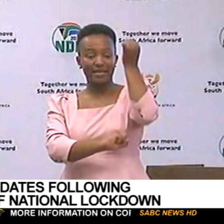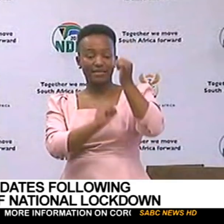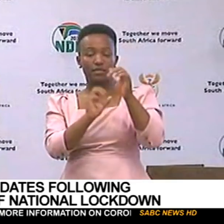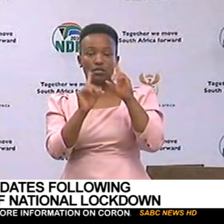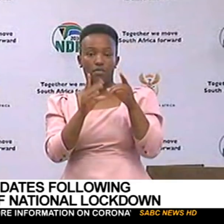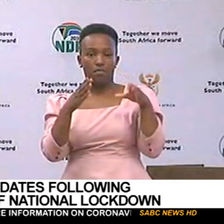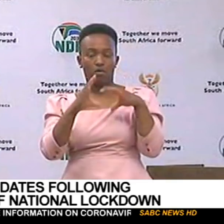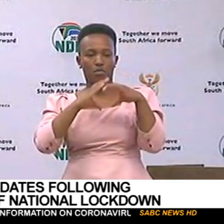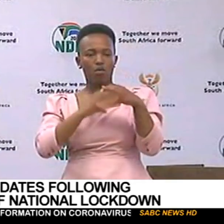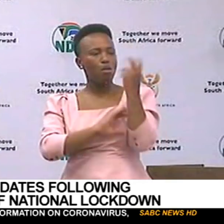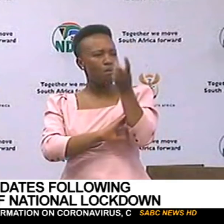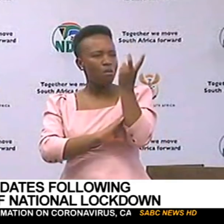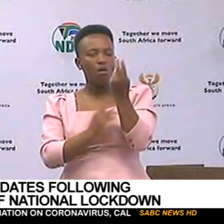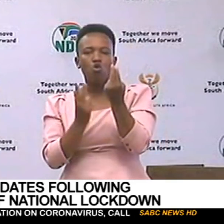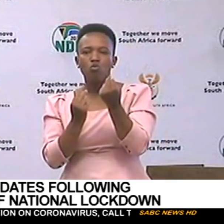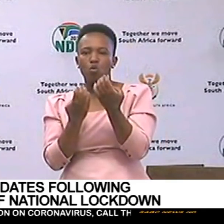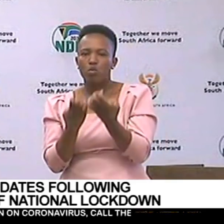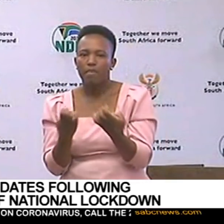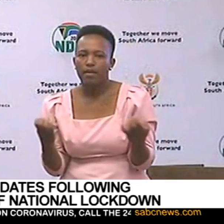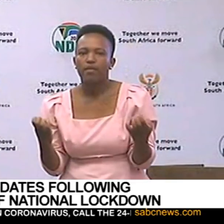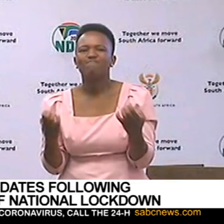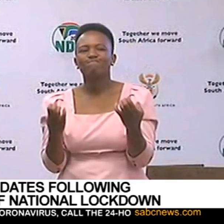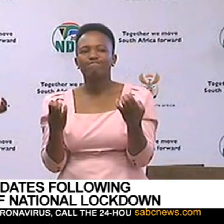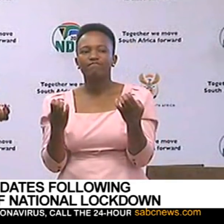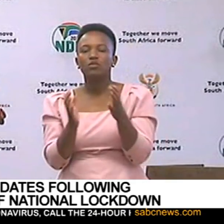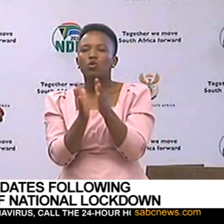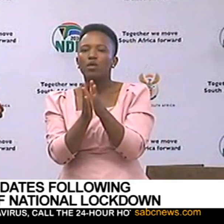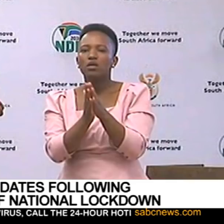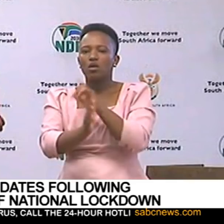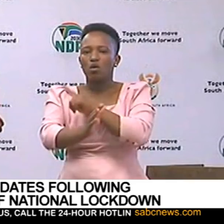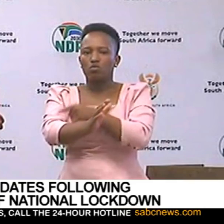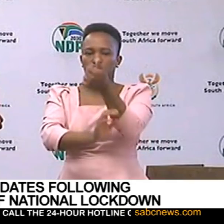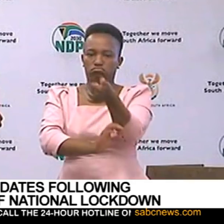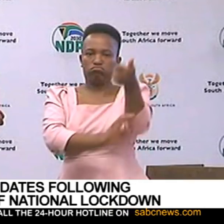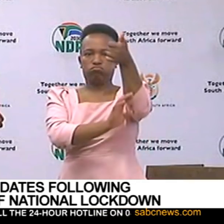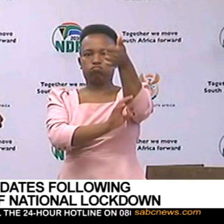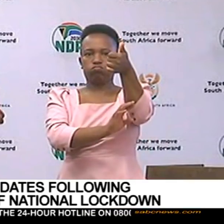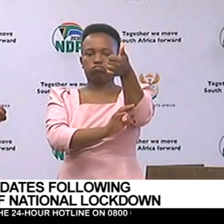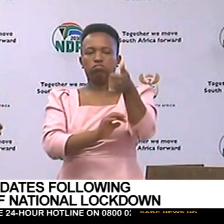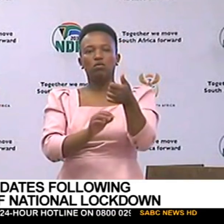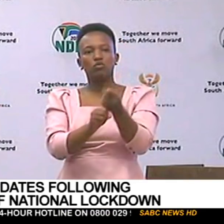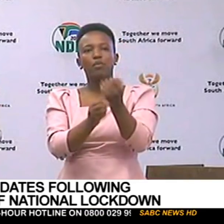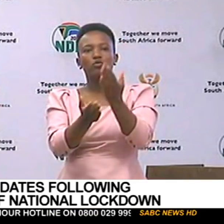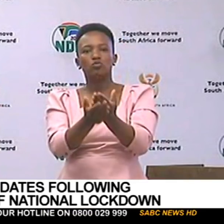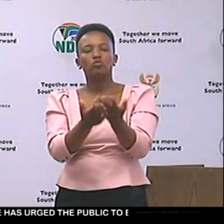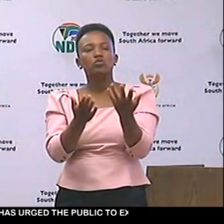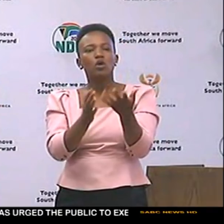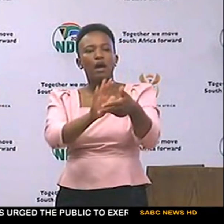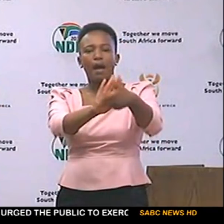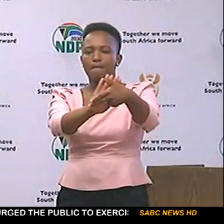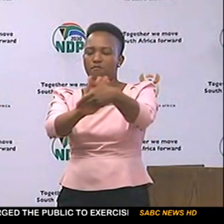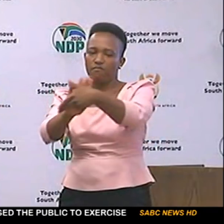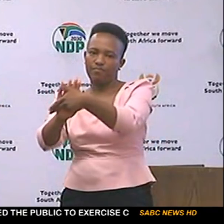looking for new equipment, and we therefore call upon our authority to make sure that there's type approval